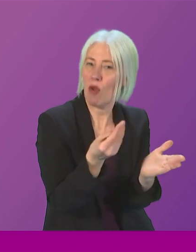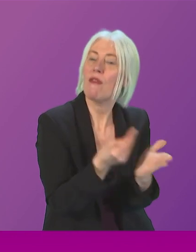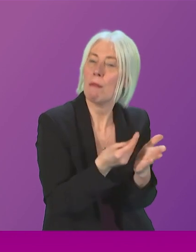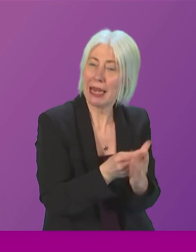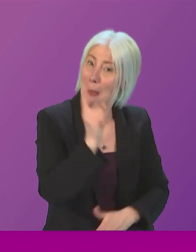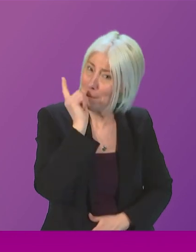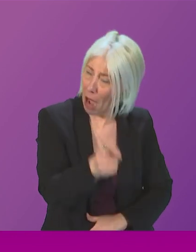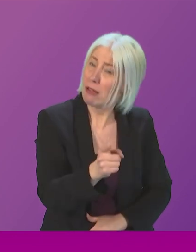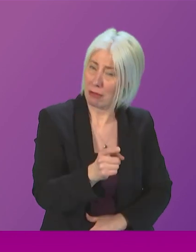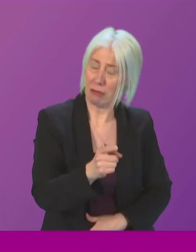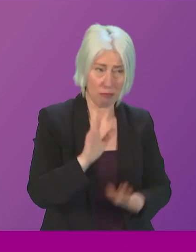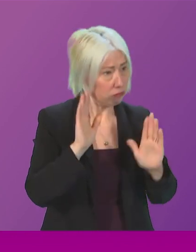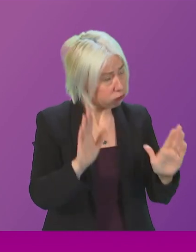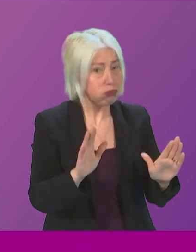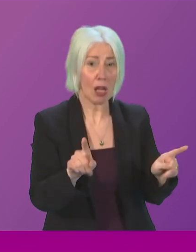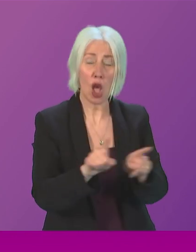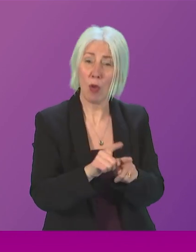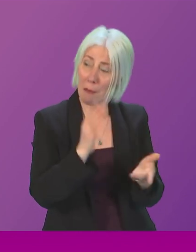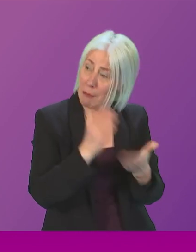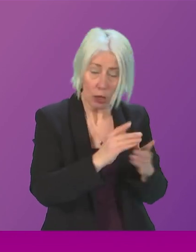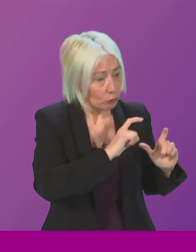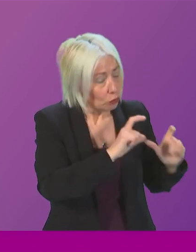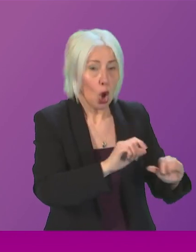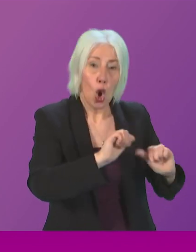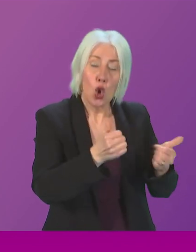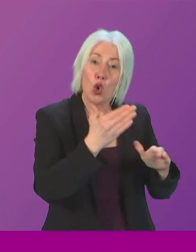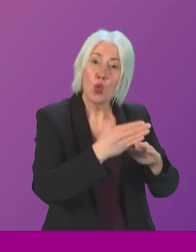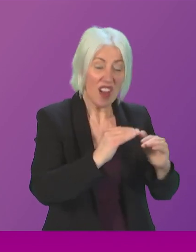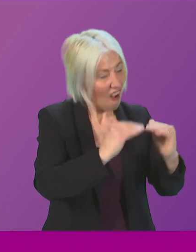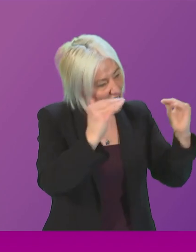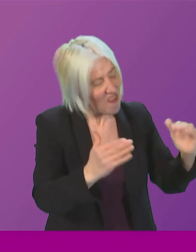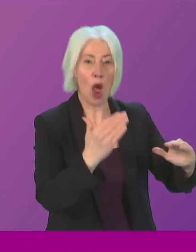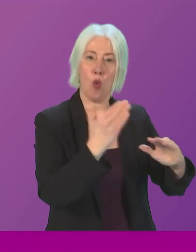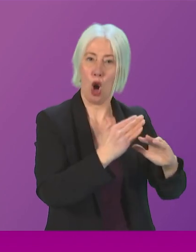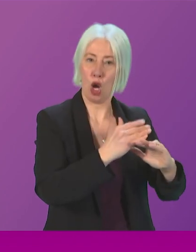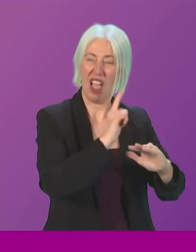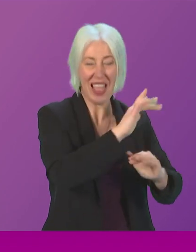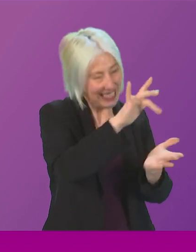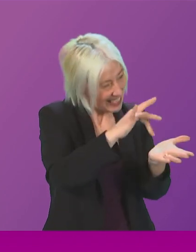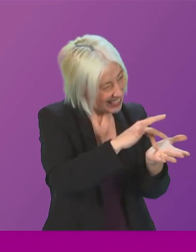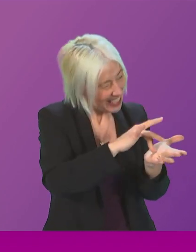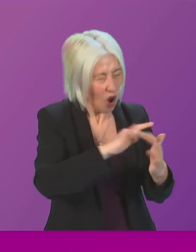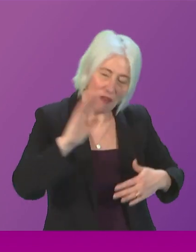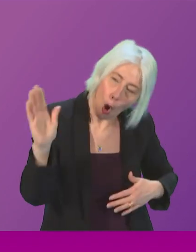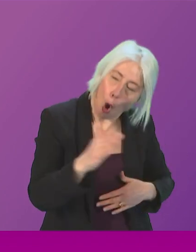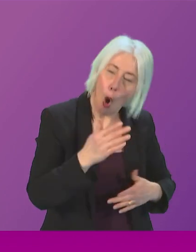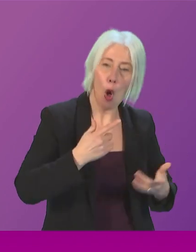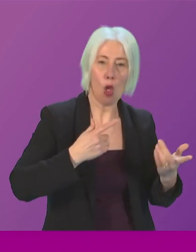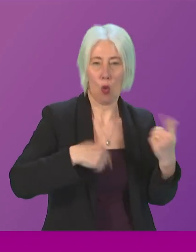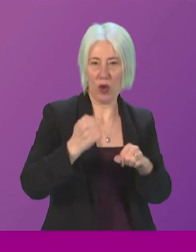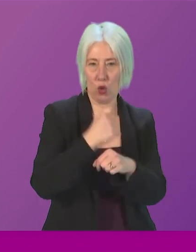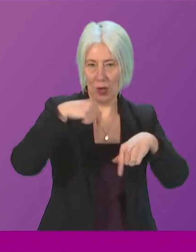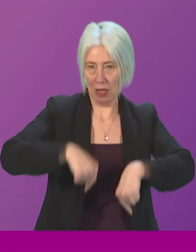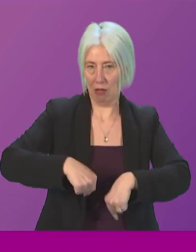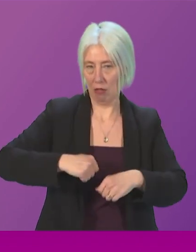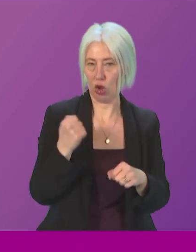unequivocal about it and must also ensure it continues the good work on fair work which is at the heart of everything this government does thank you